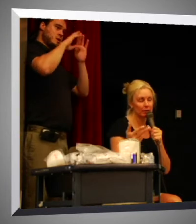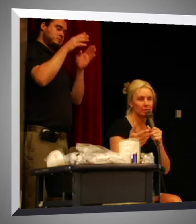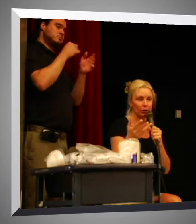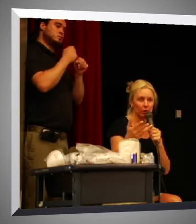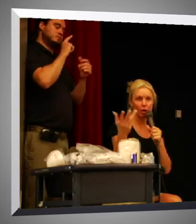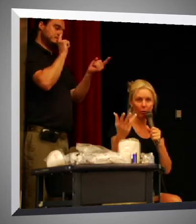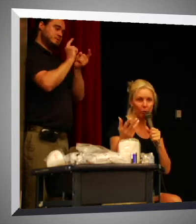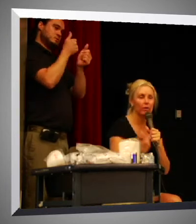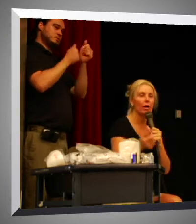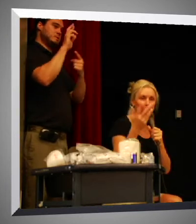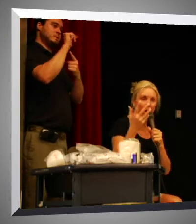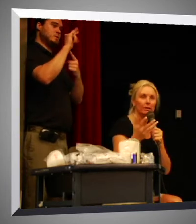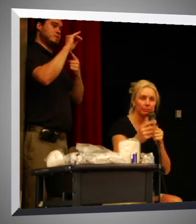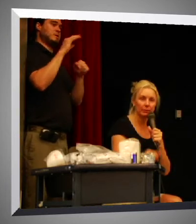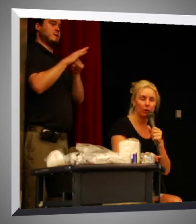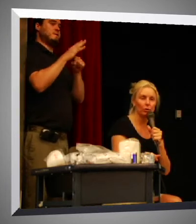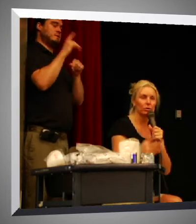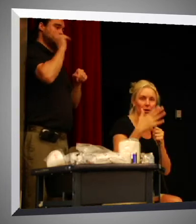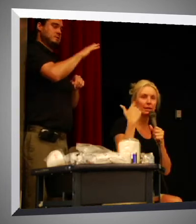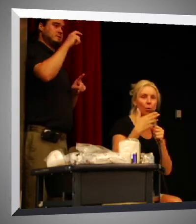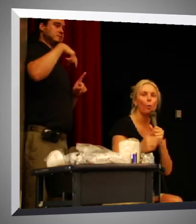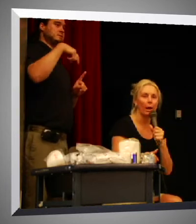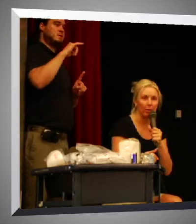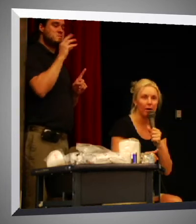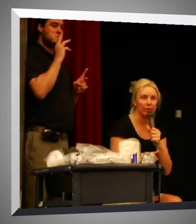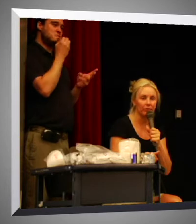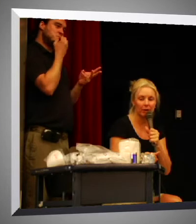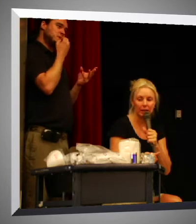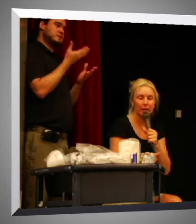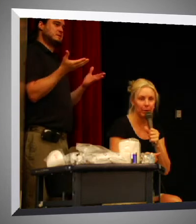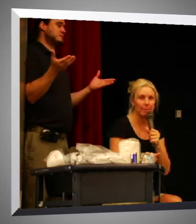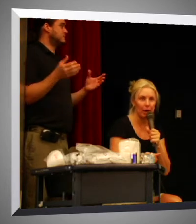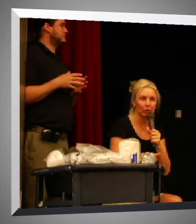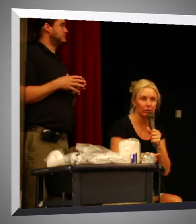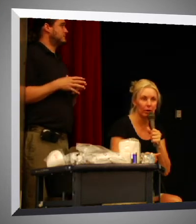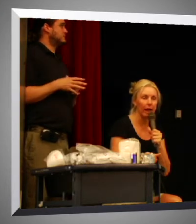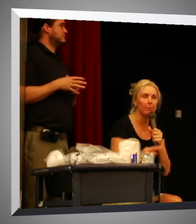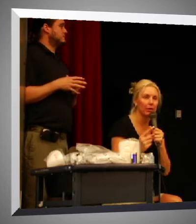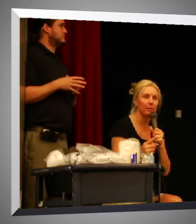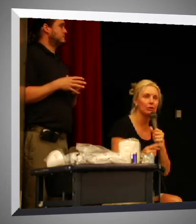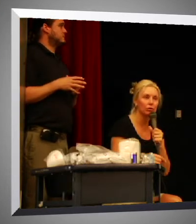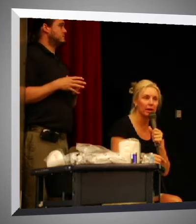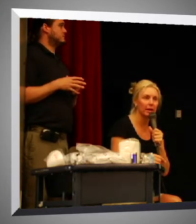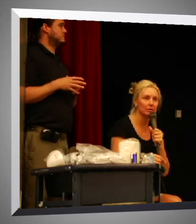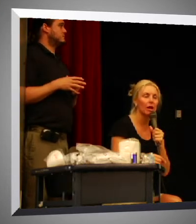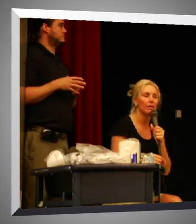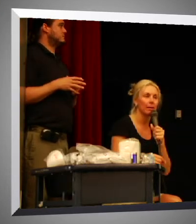necessarily shower with, but in order to at least wipe off and feel a little bit better. Okay? But the major thing is the